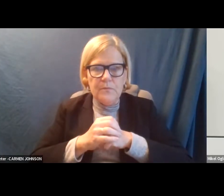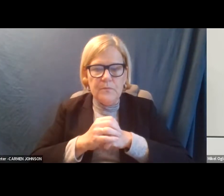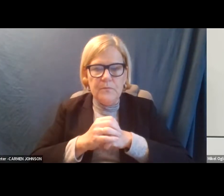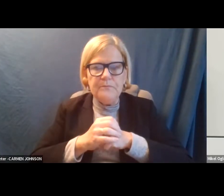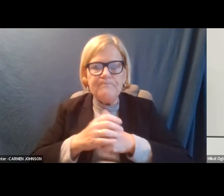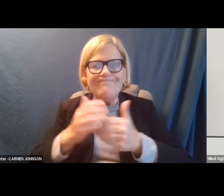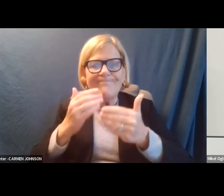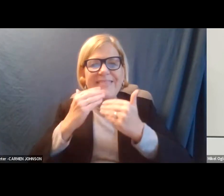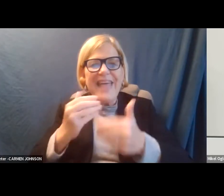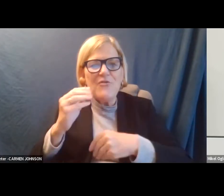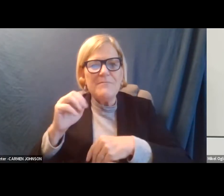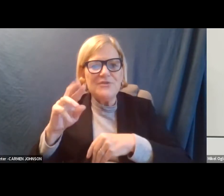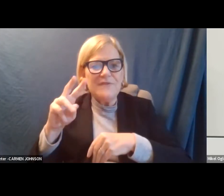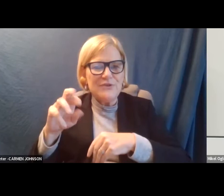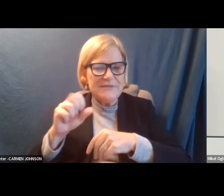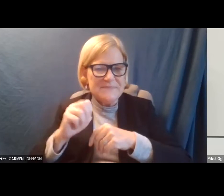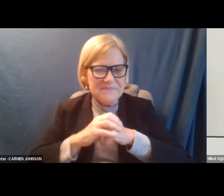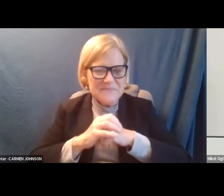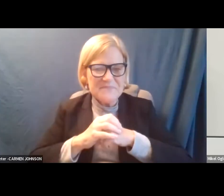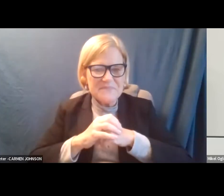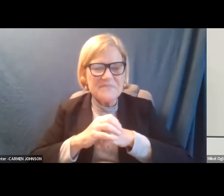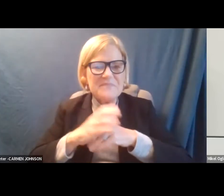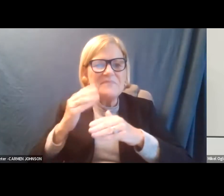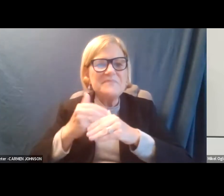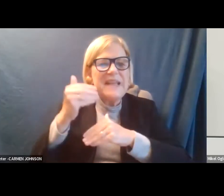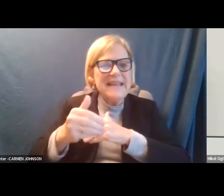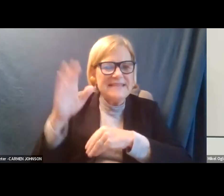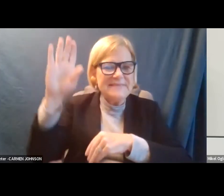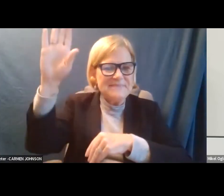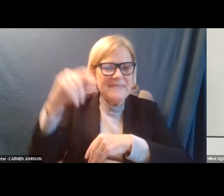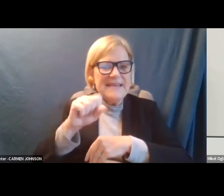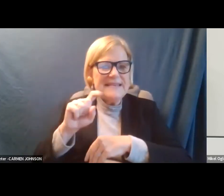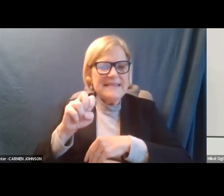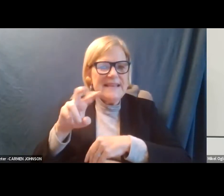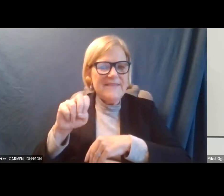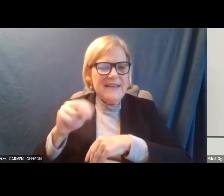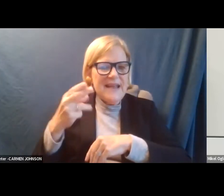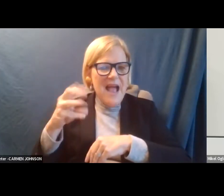Thank you, Mr. Verse. The next hand up is Stephen Howering.